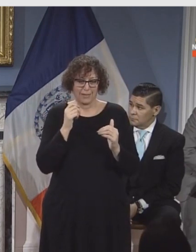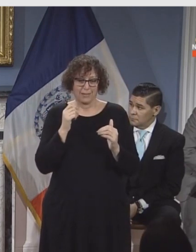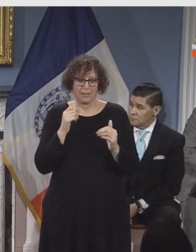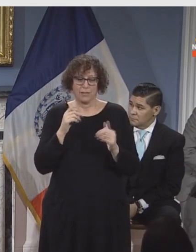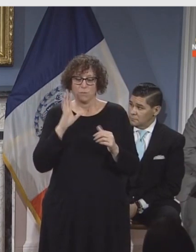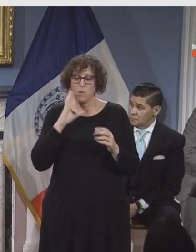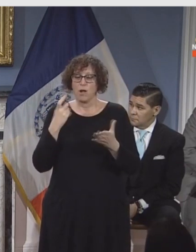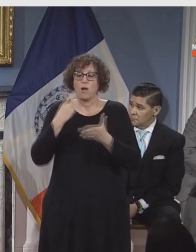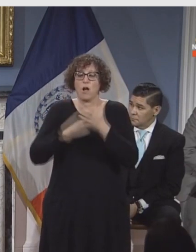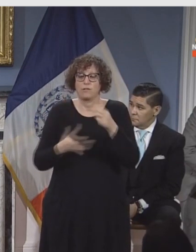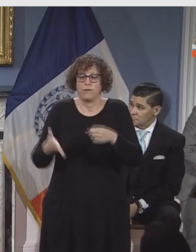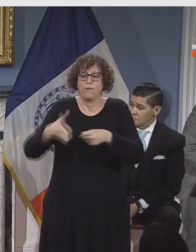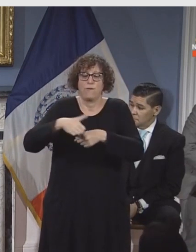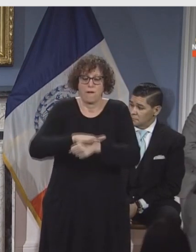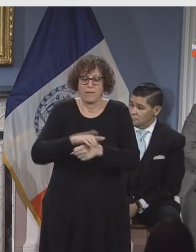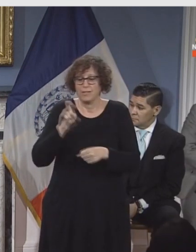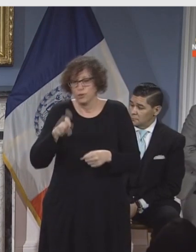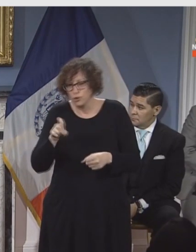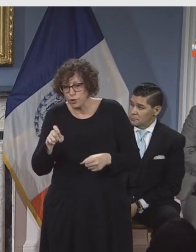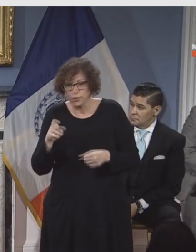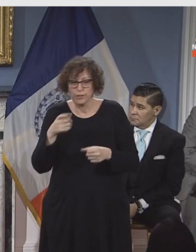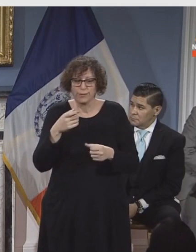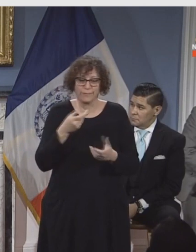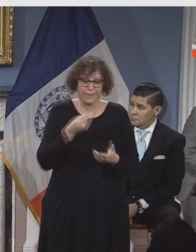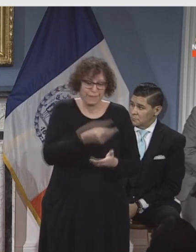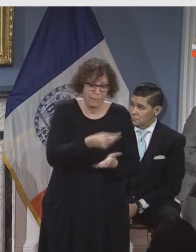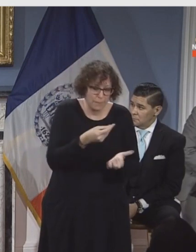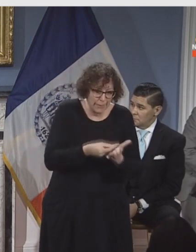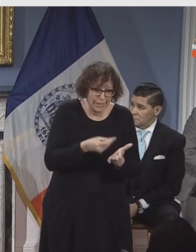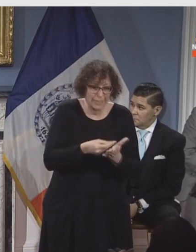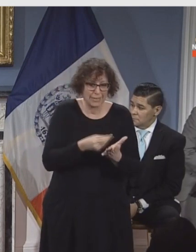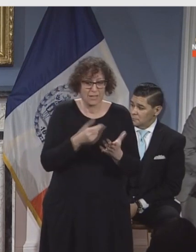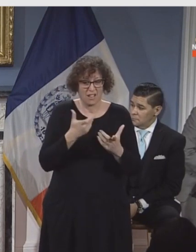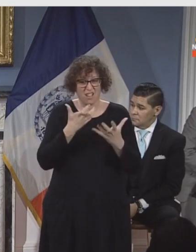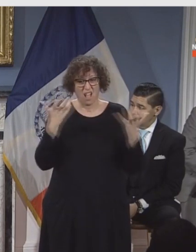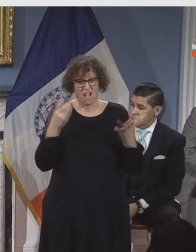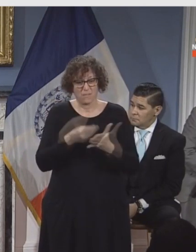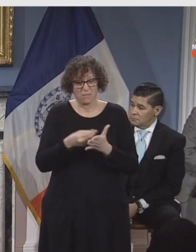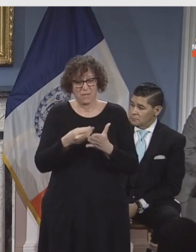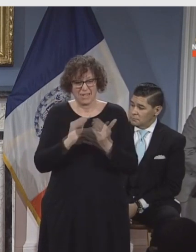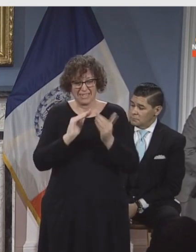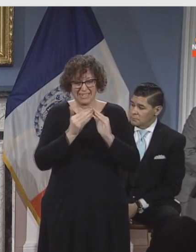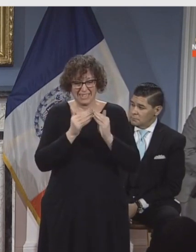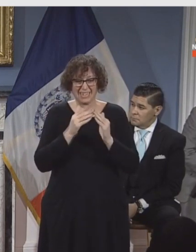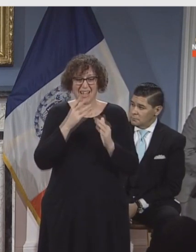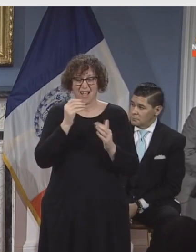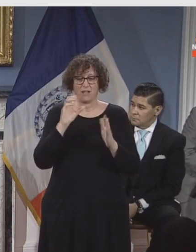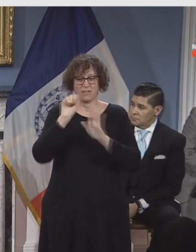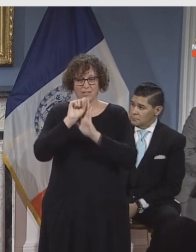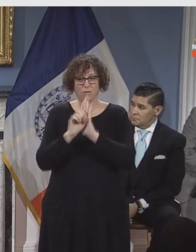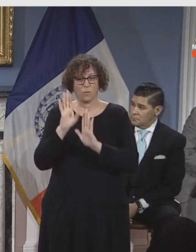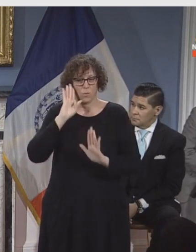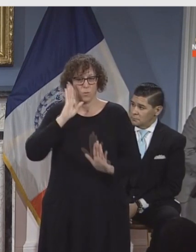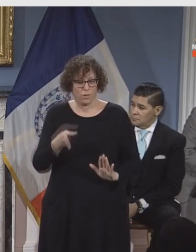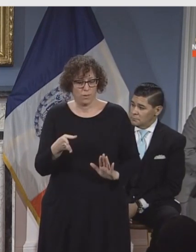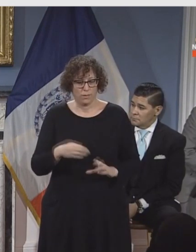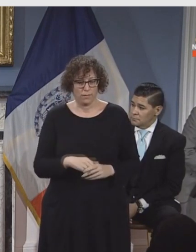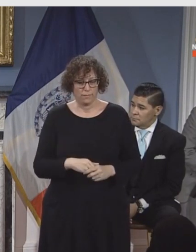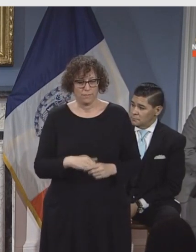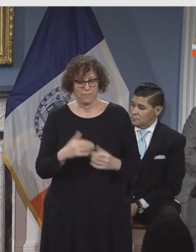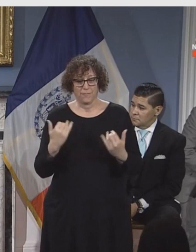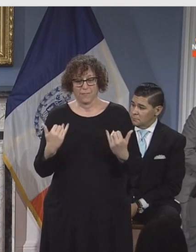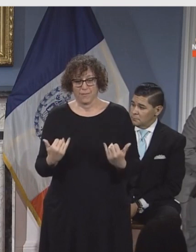the necessary reimbursements, which will be vast for cities and states. But on this matter,